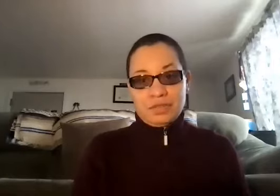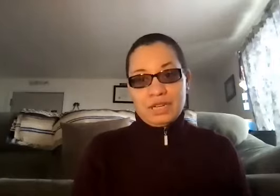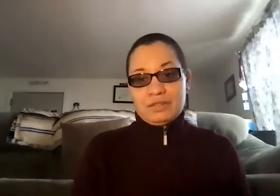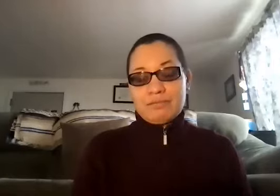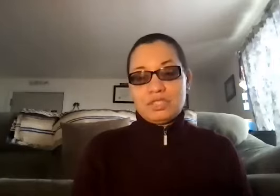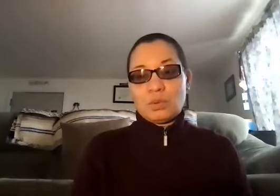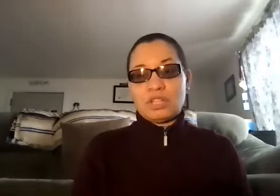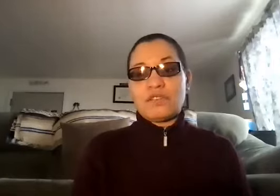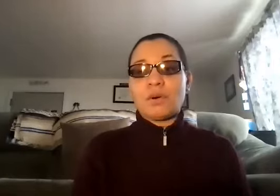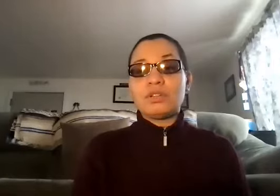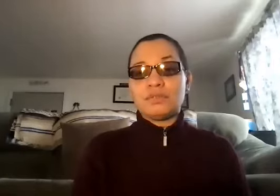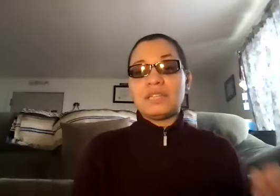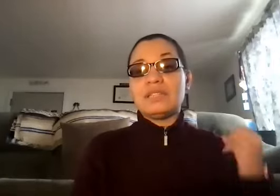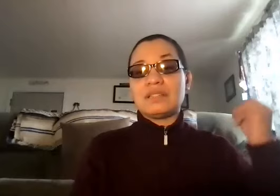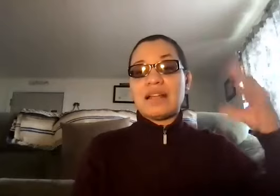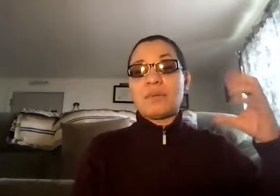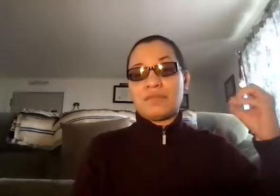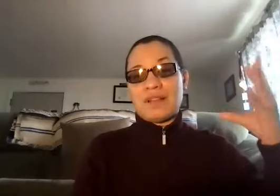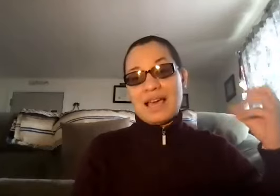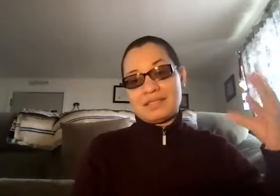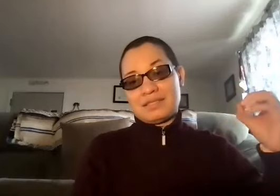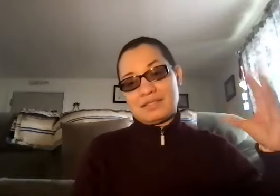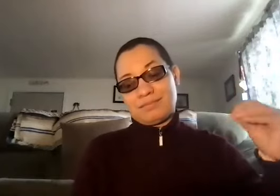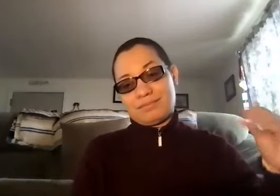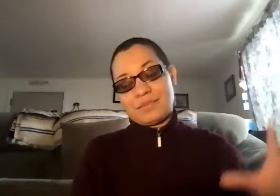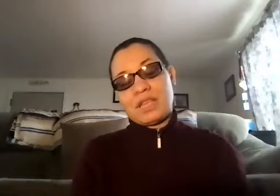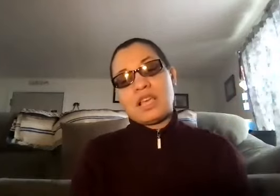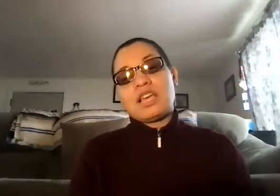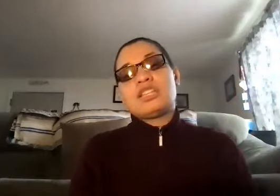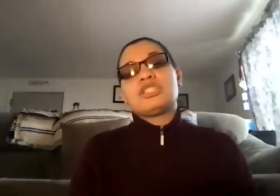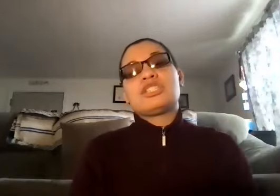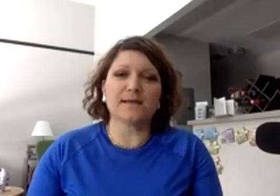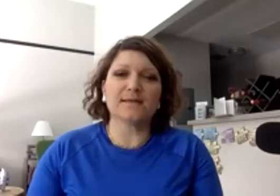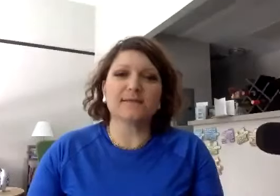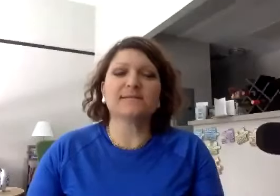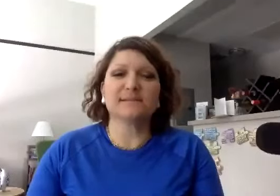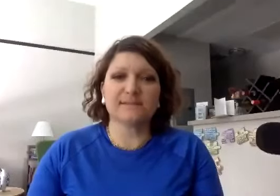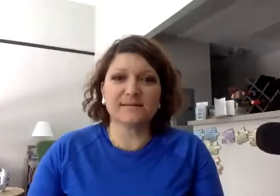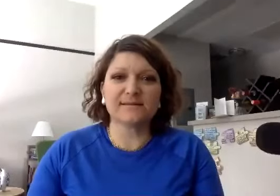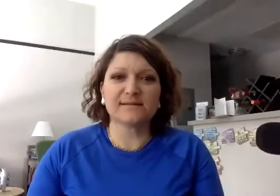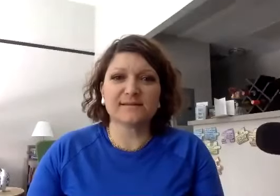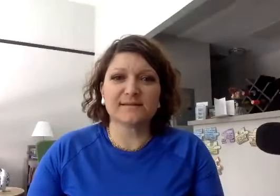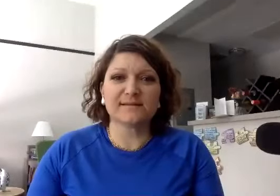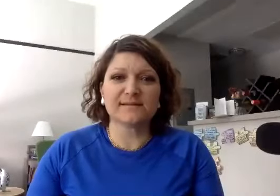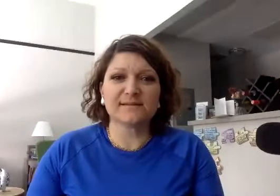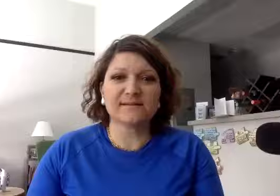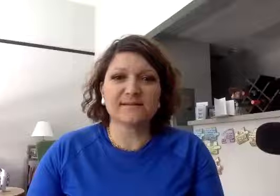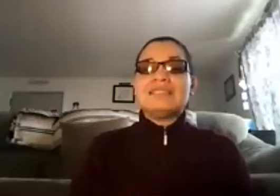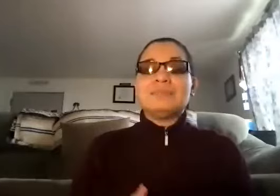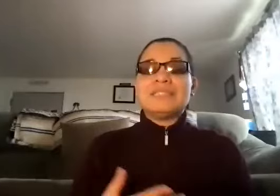running. So when your phone is running, the light will flash. Right. So with that being